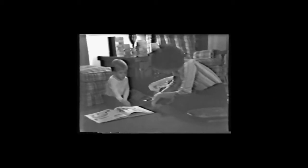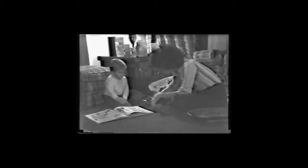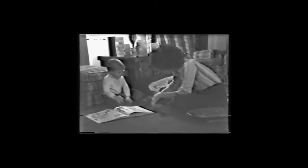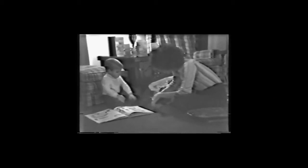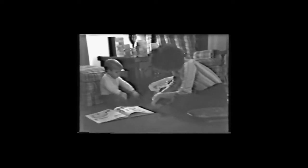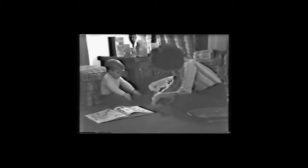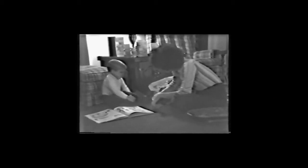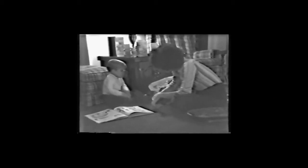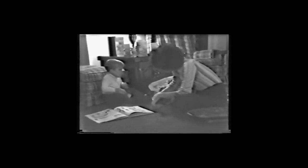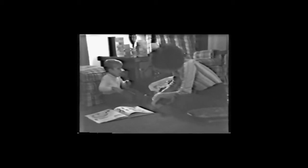Shovel.